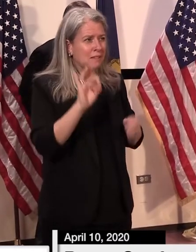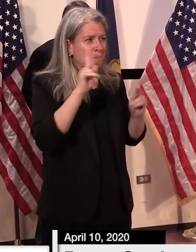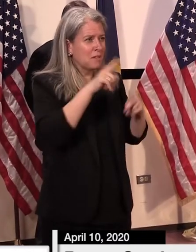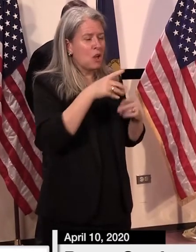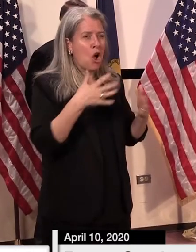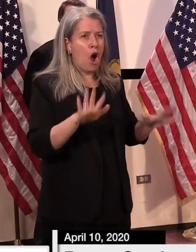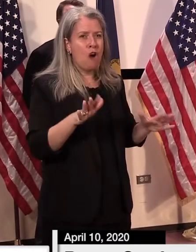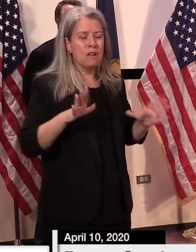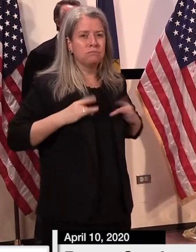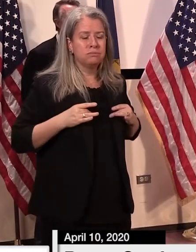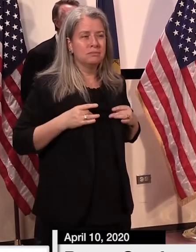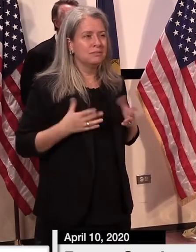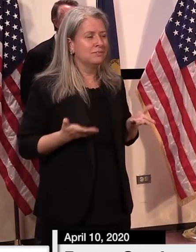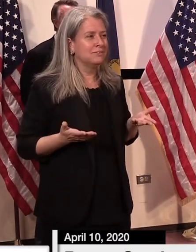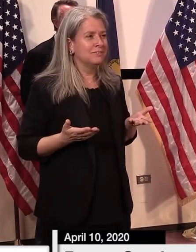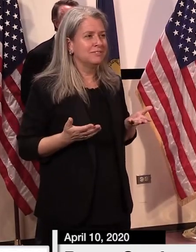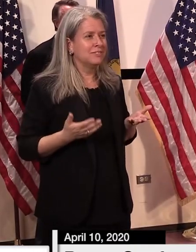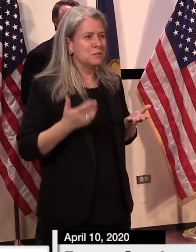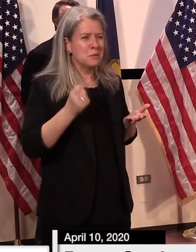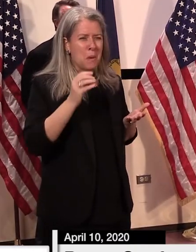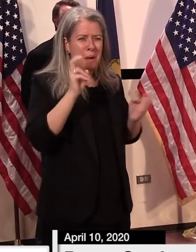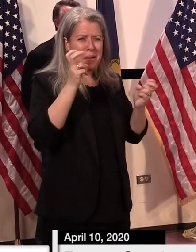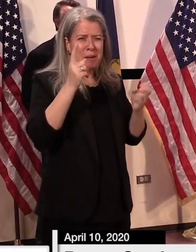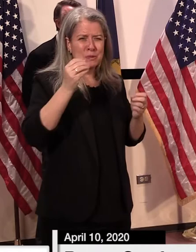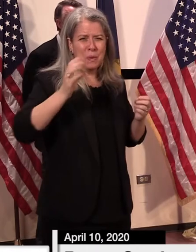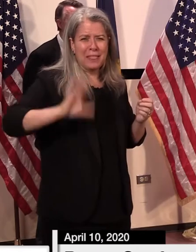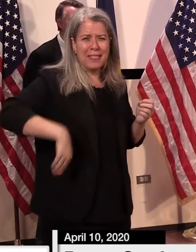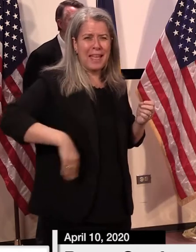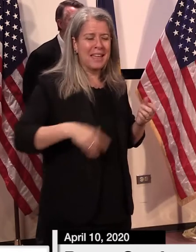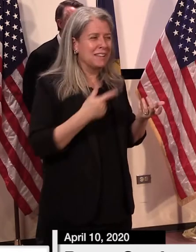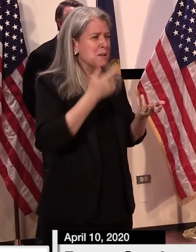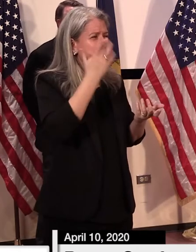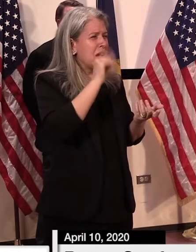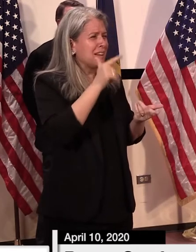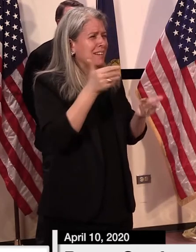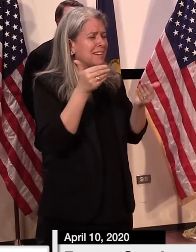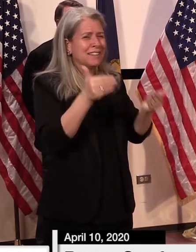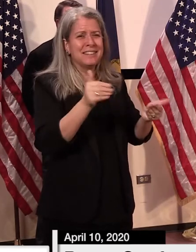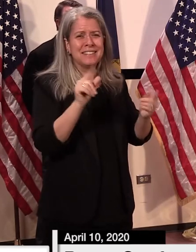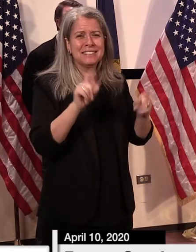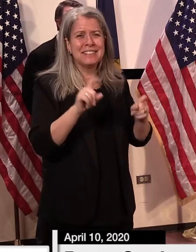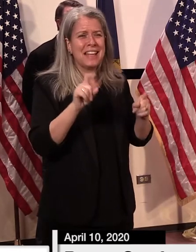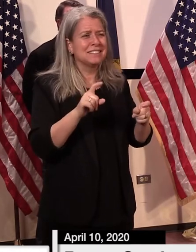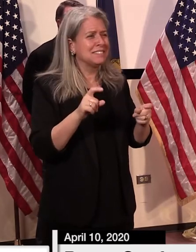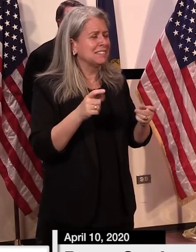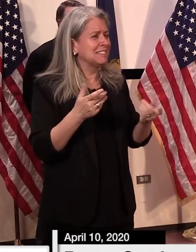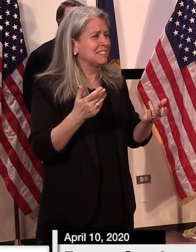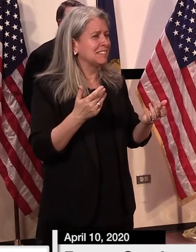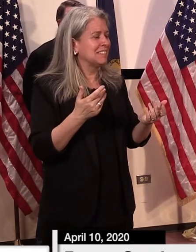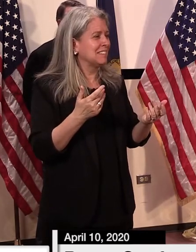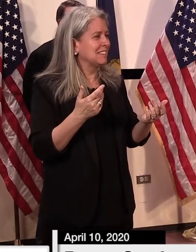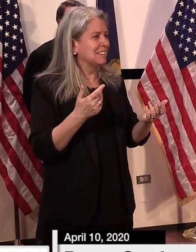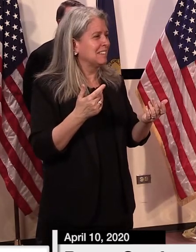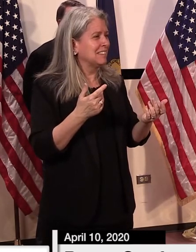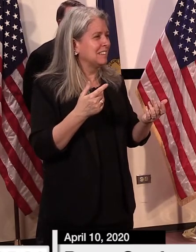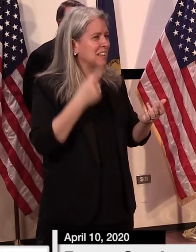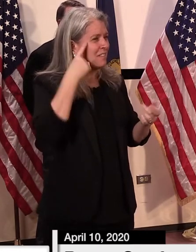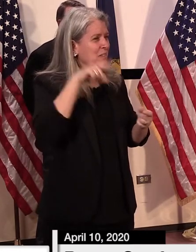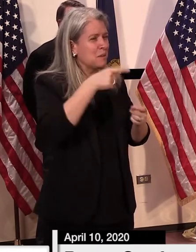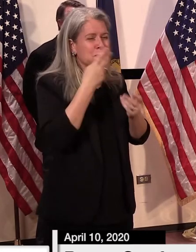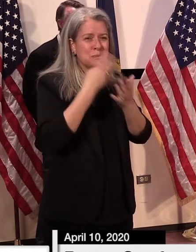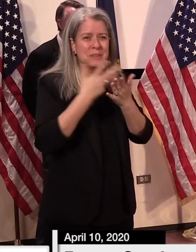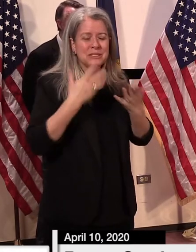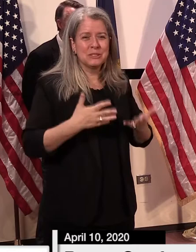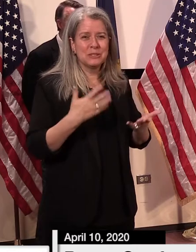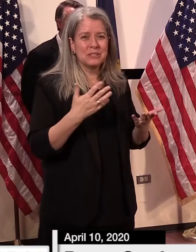had already contracted code 19. why not do more surveillance testing in the inmate population